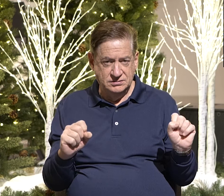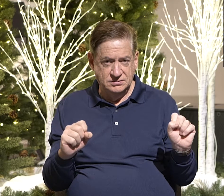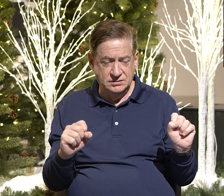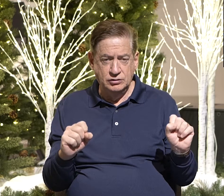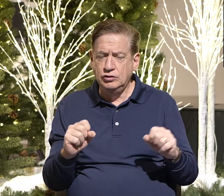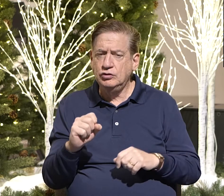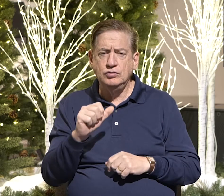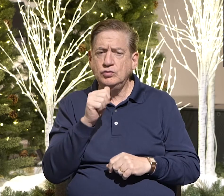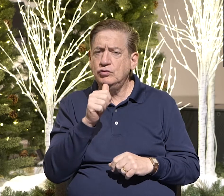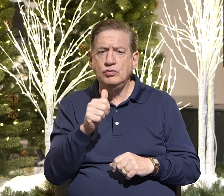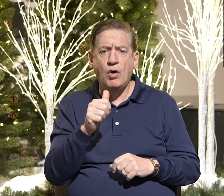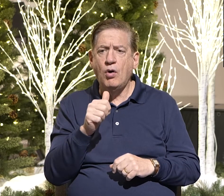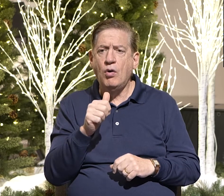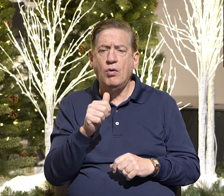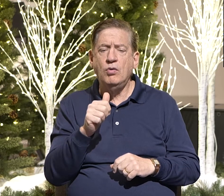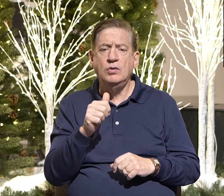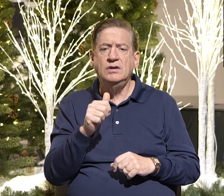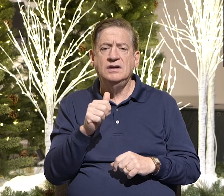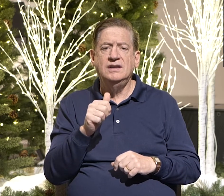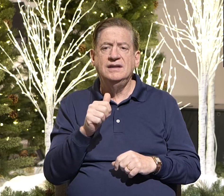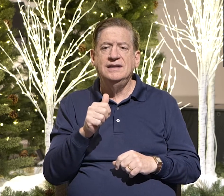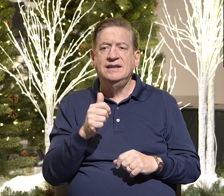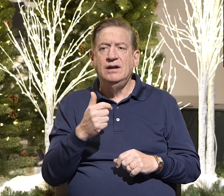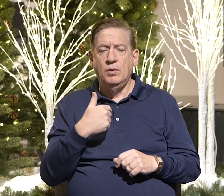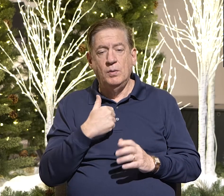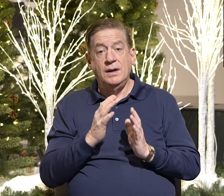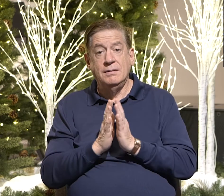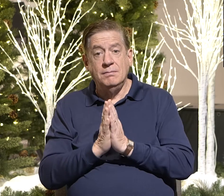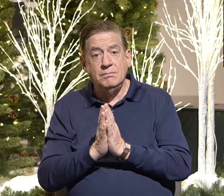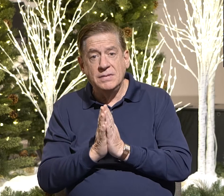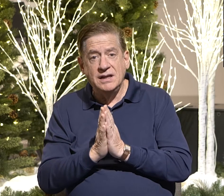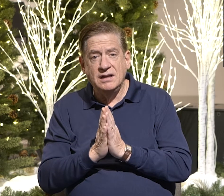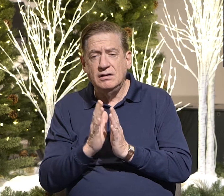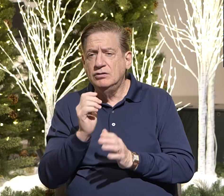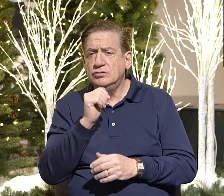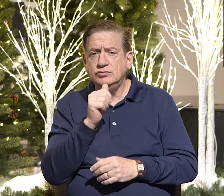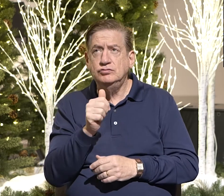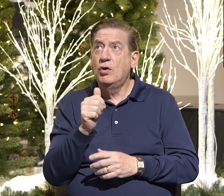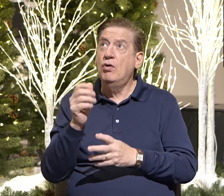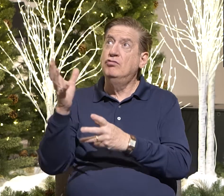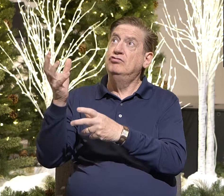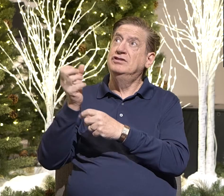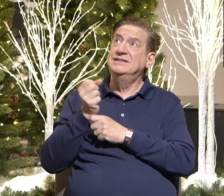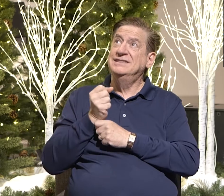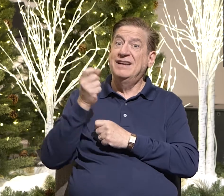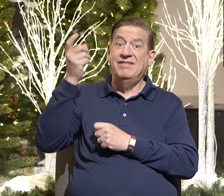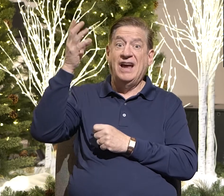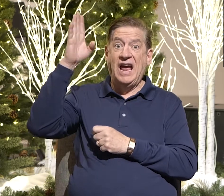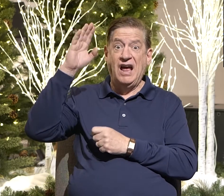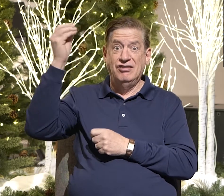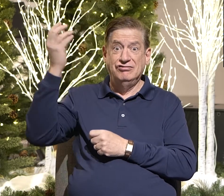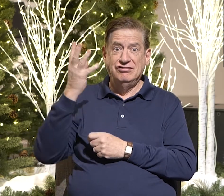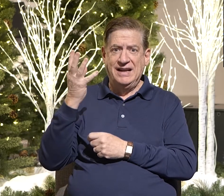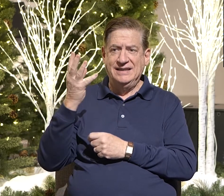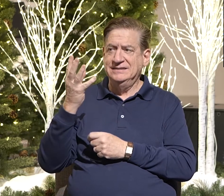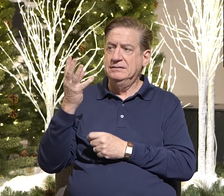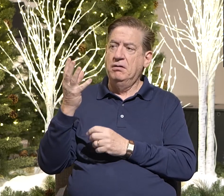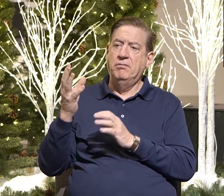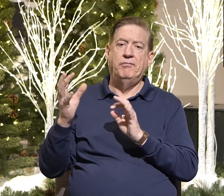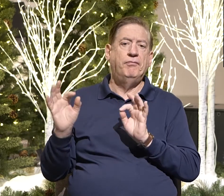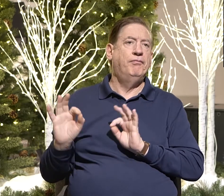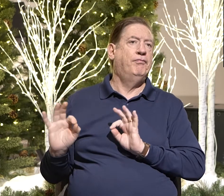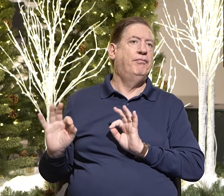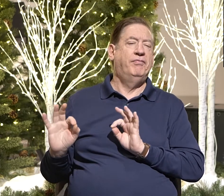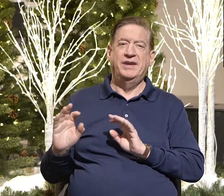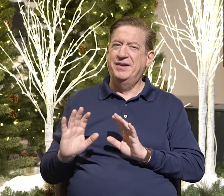Do not receive, he starts with, we appeal to you not to receive the grace of God in vain. So we read this morning, the